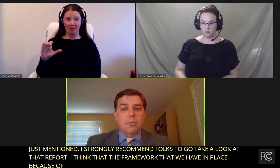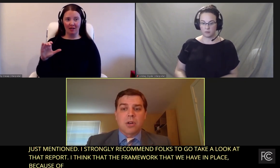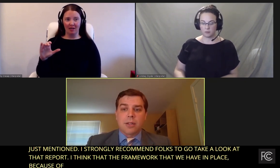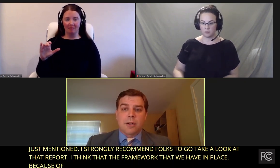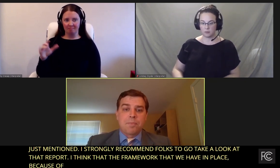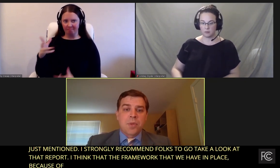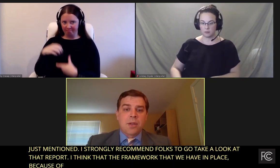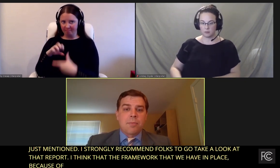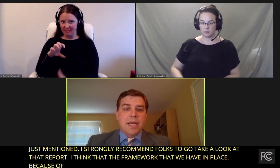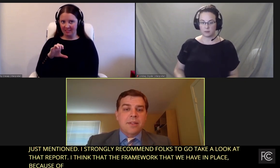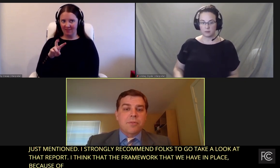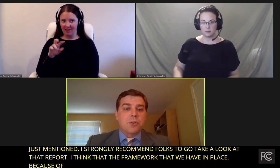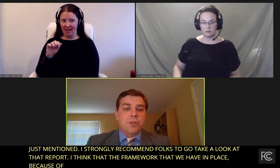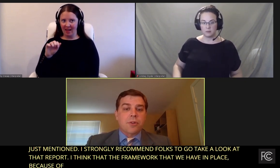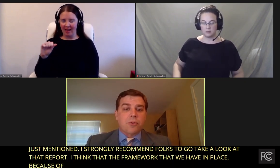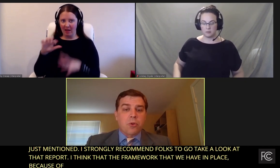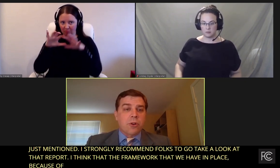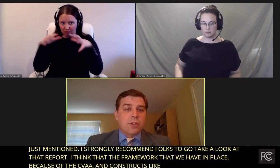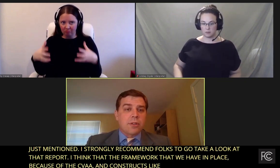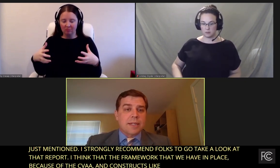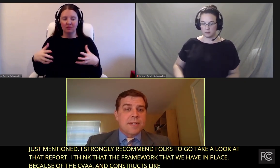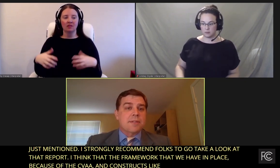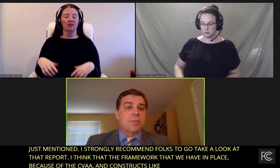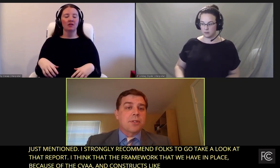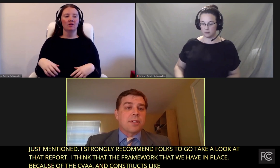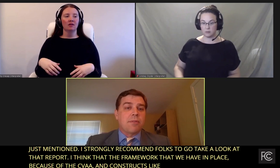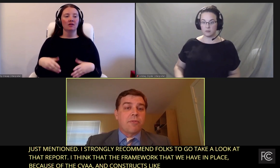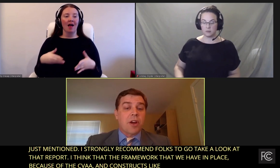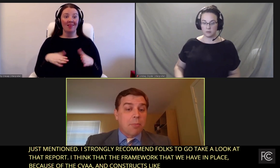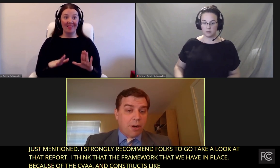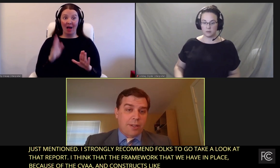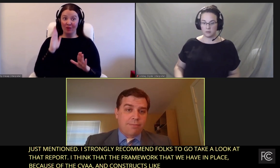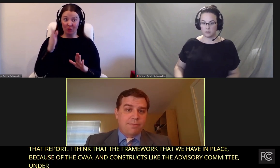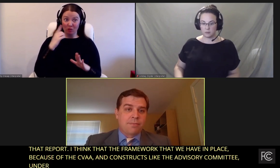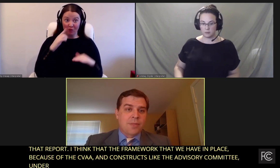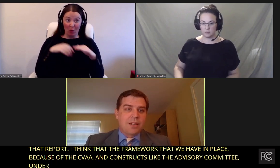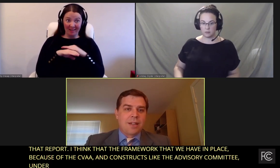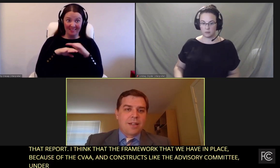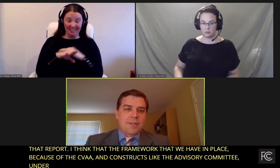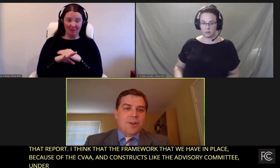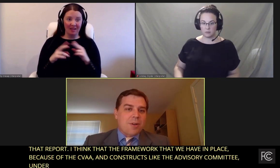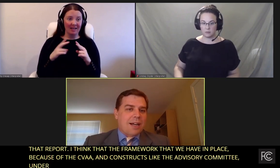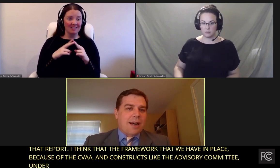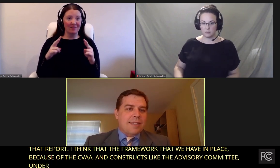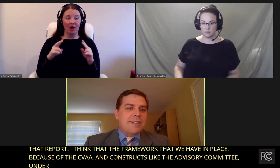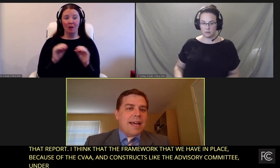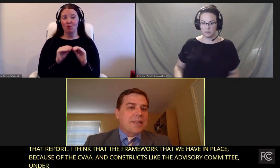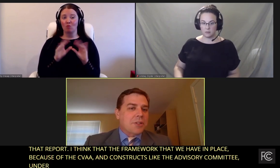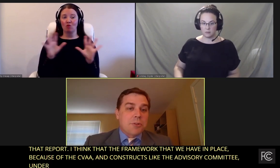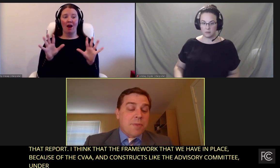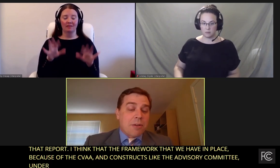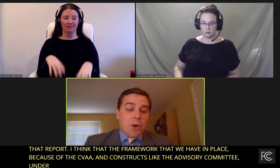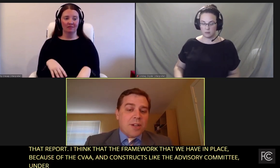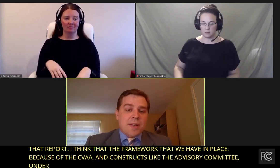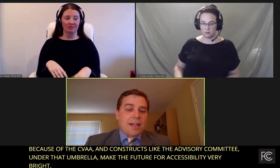umbrella make the future for accessibility very bright. So that concludes my remarks and